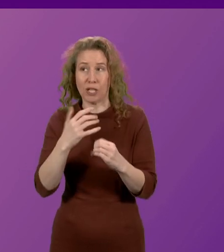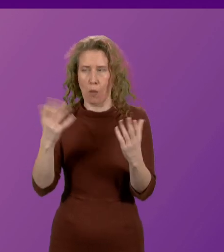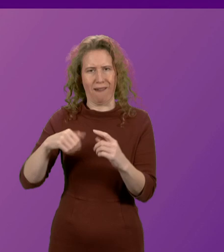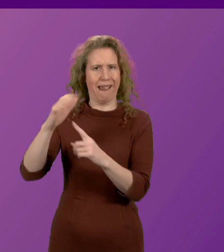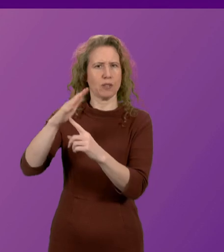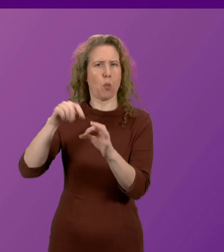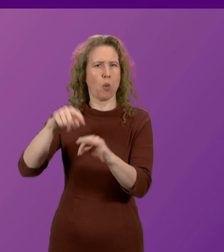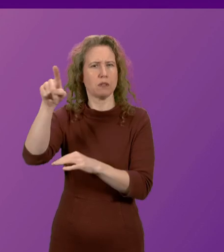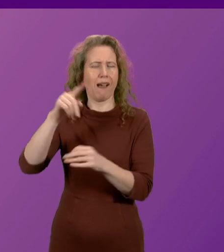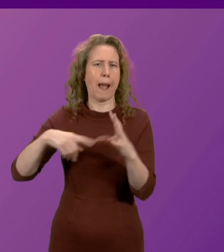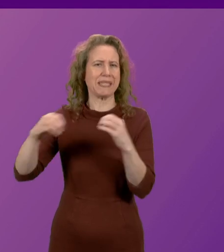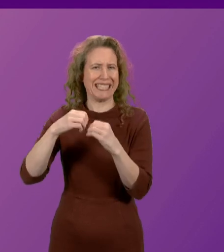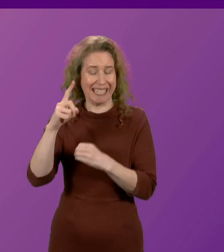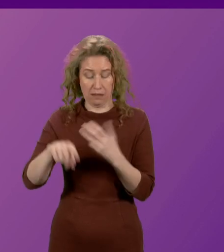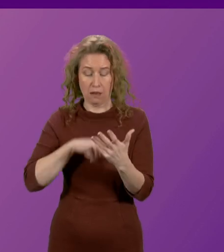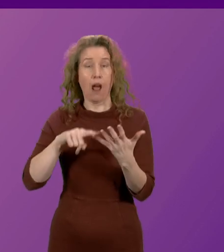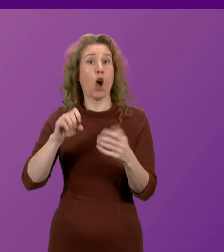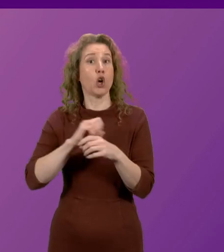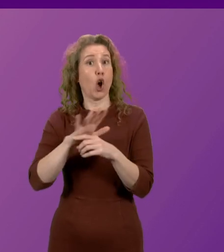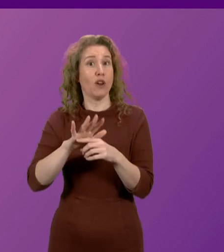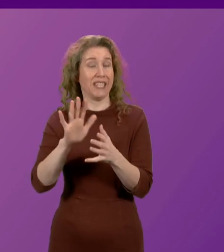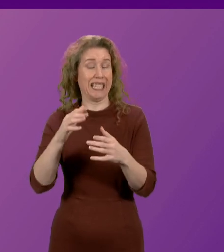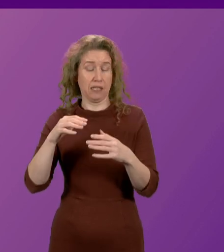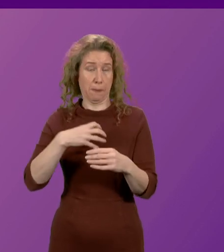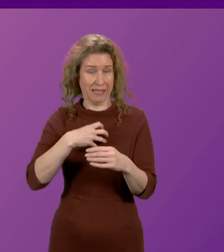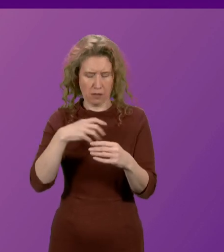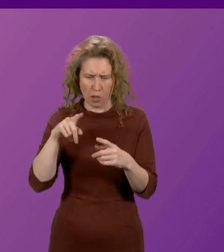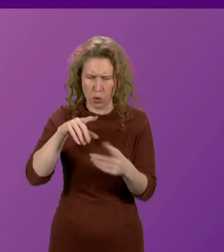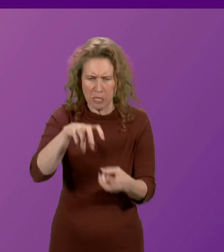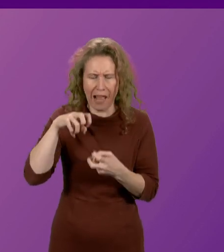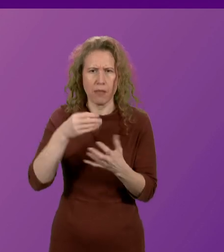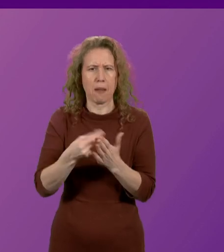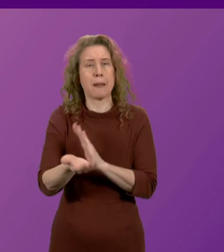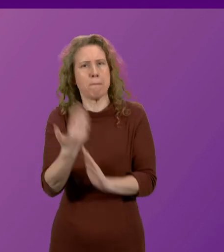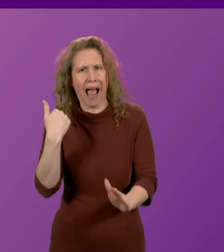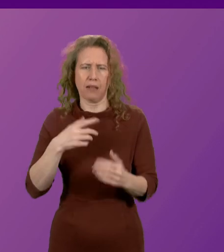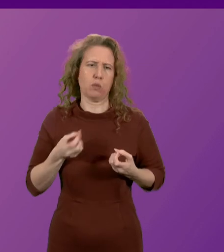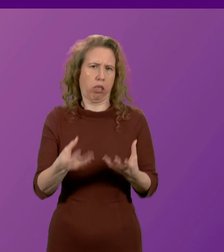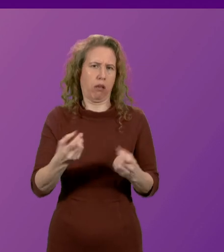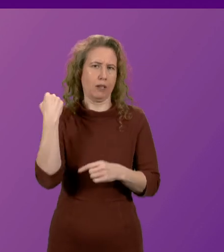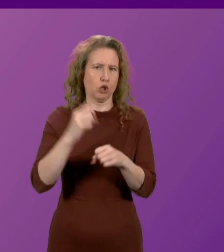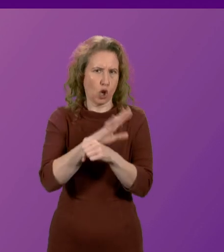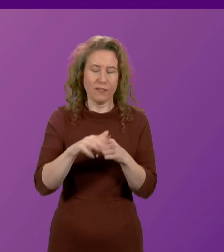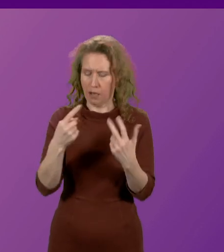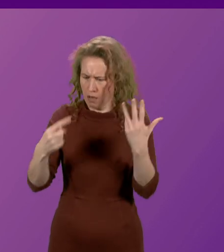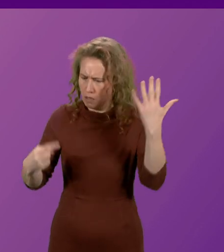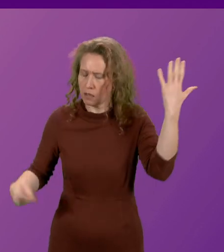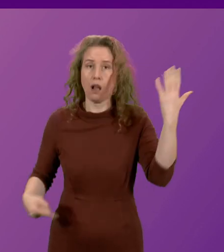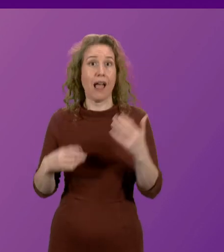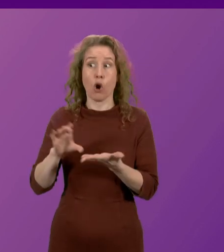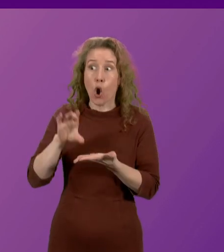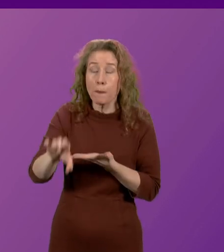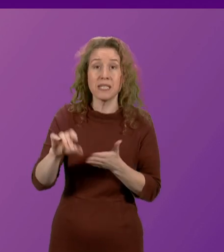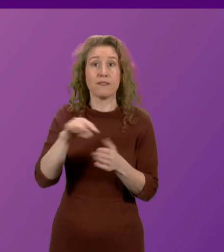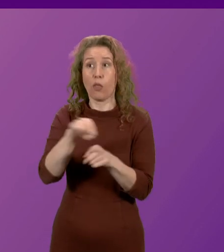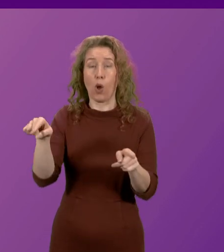A Covid corruption commissioner to get our money back from dodgy Tory deals. Let's Compensation for